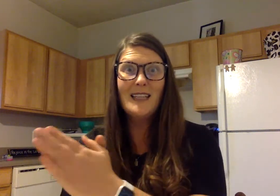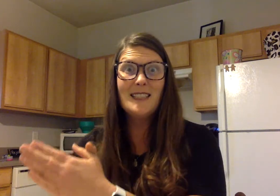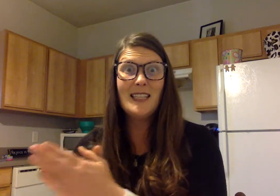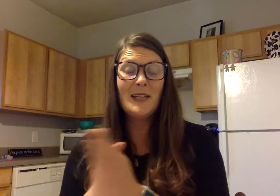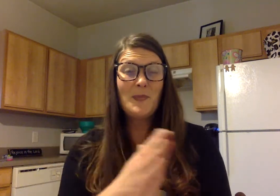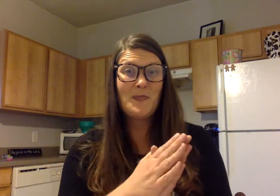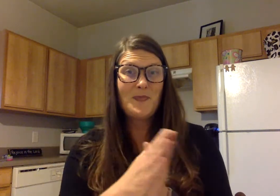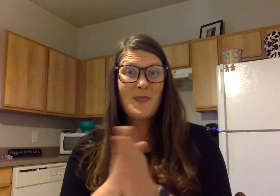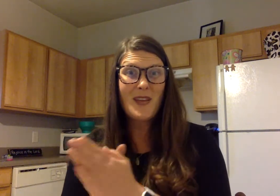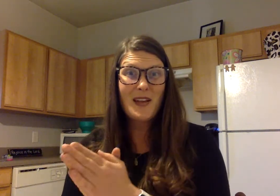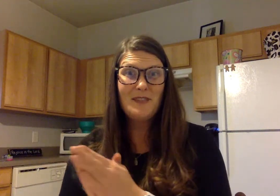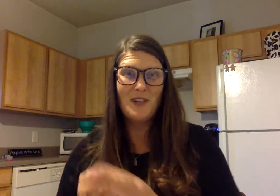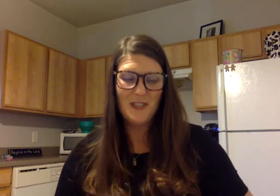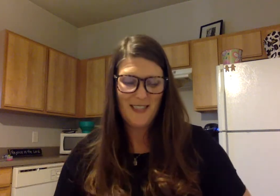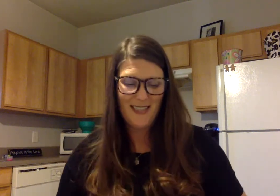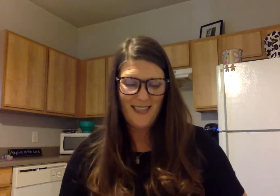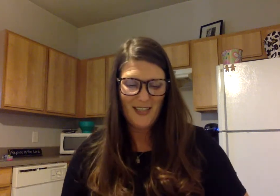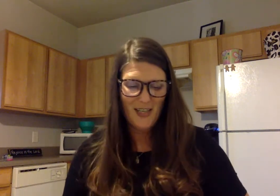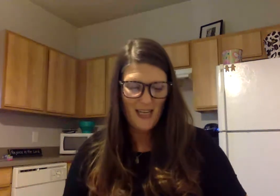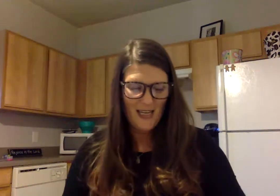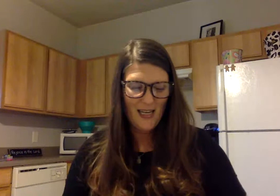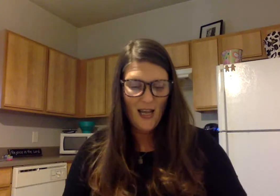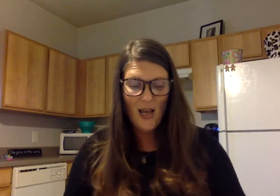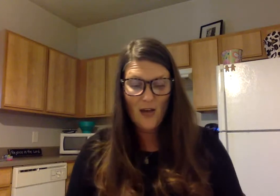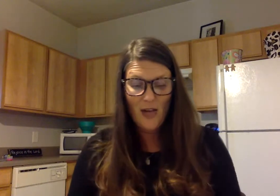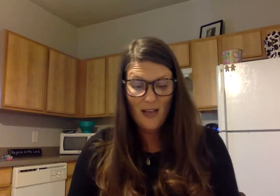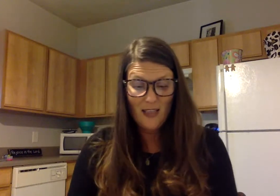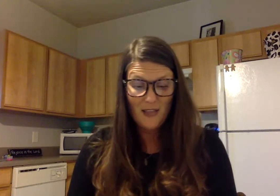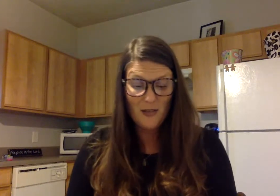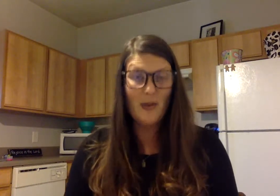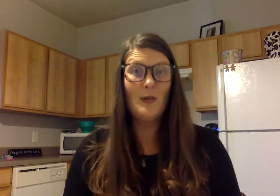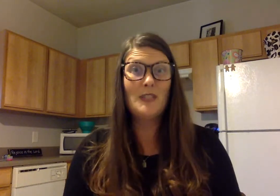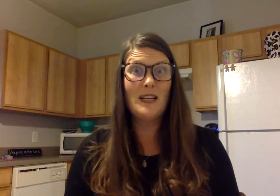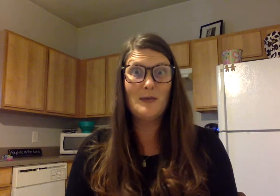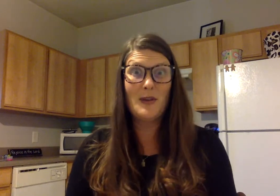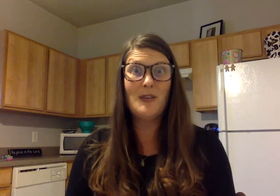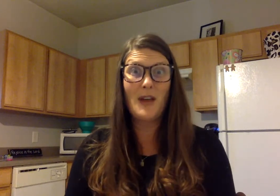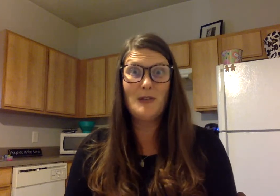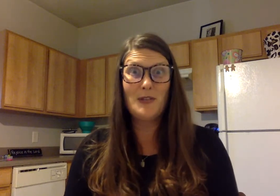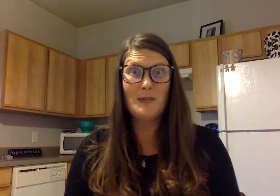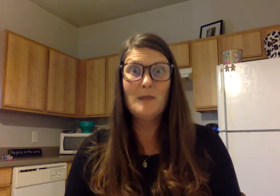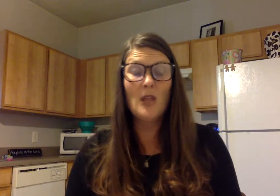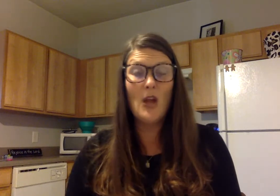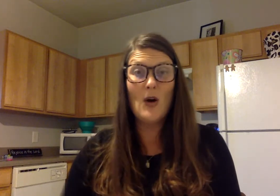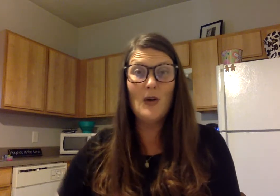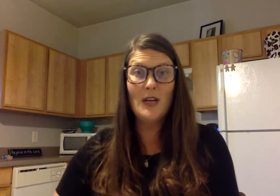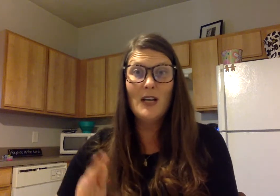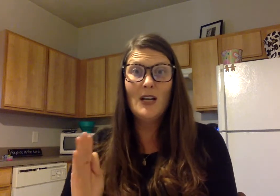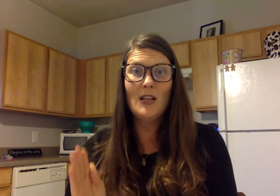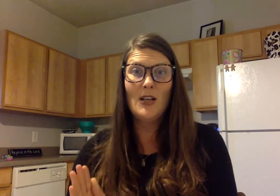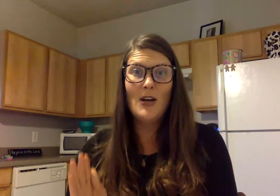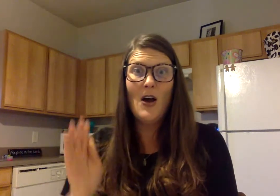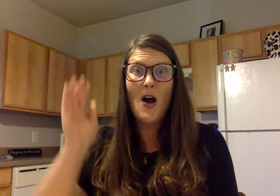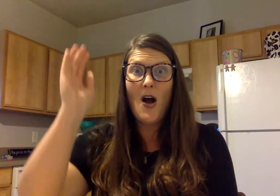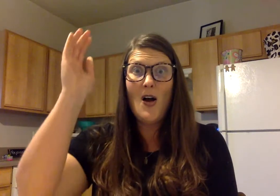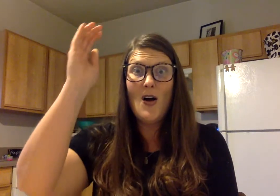E, T, faucet, good, okay, let's do the middle sound rollercoaster, lawn, lawn,